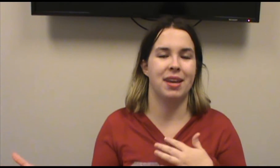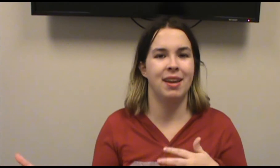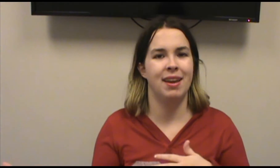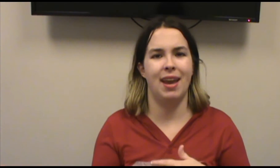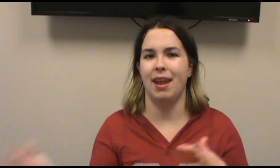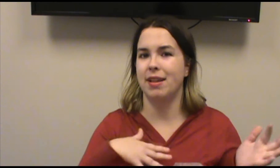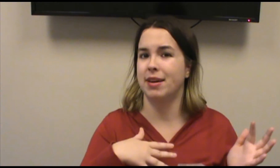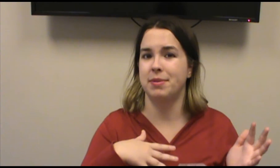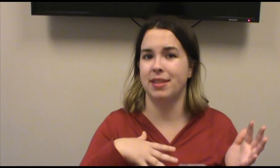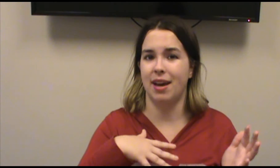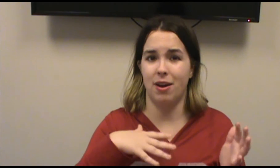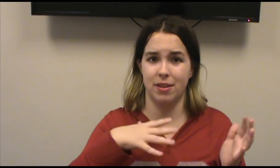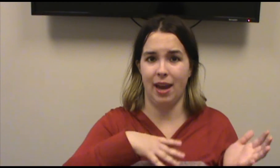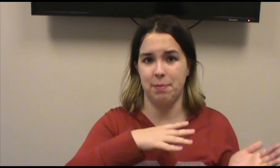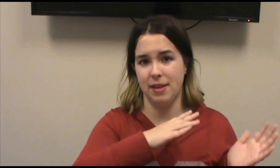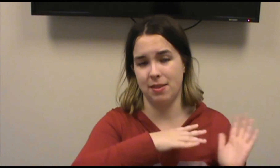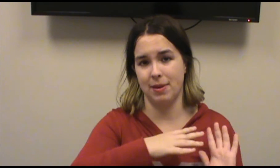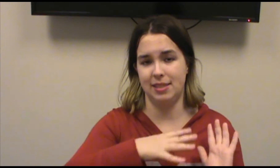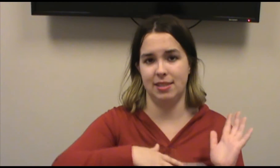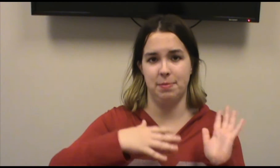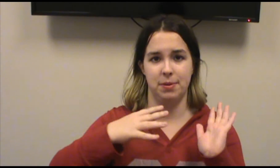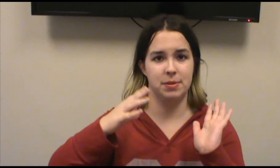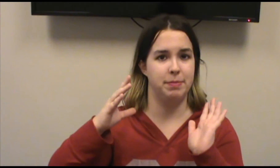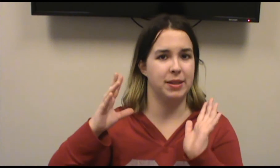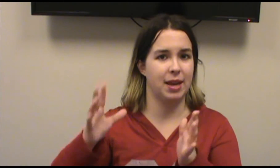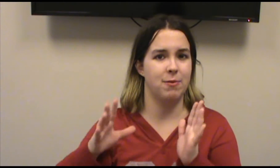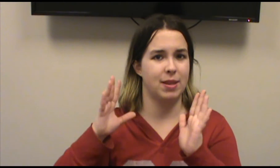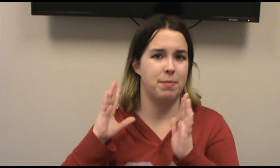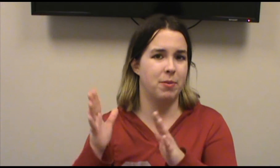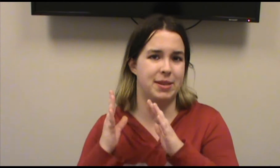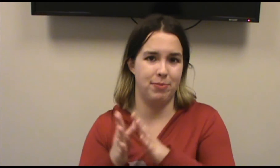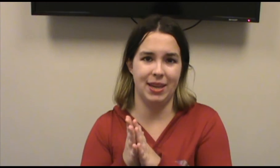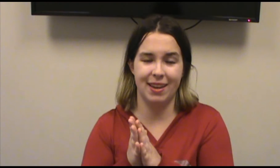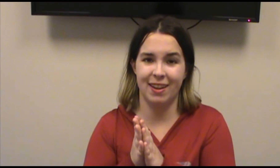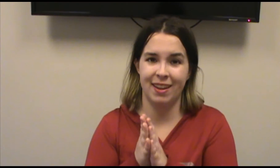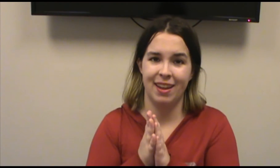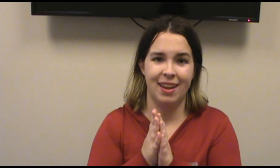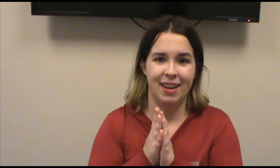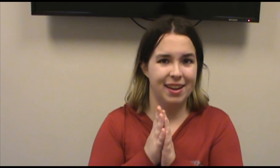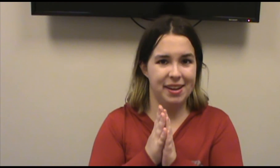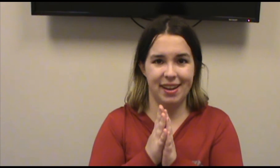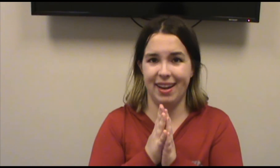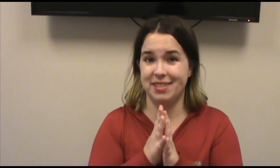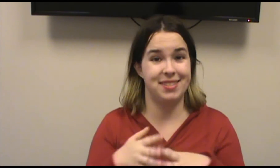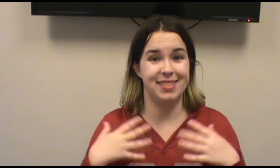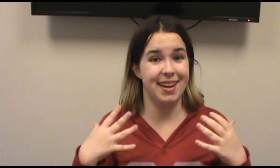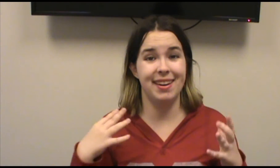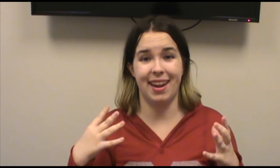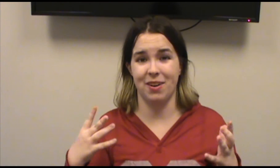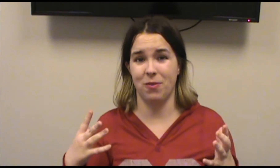it held up to all the hype that the rest of this episode was building up for that moment to be. I just didn't care for